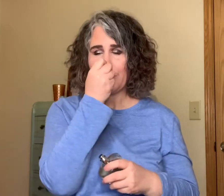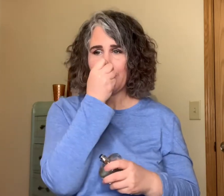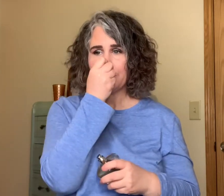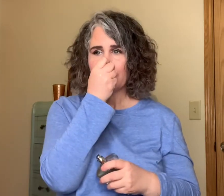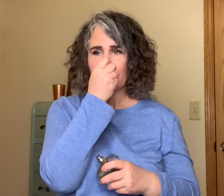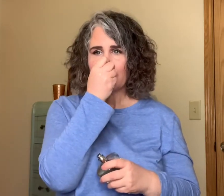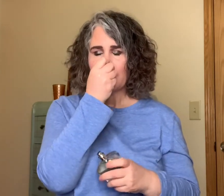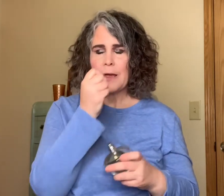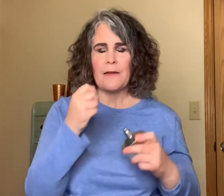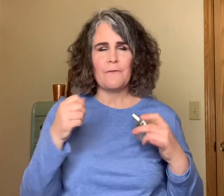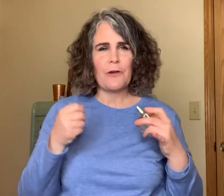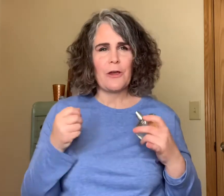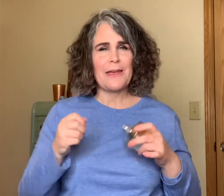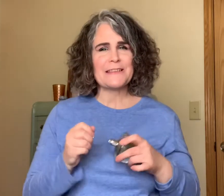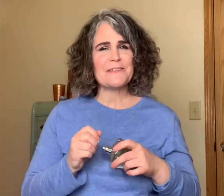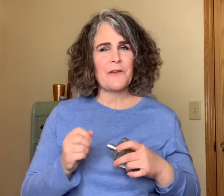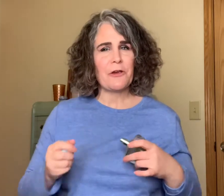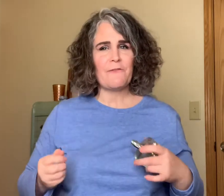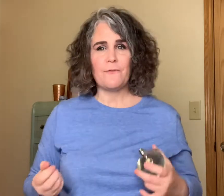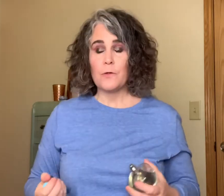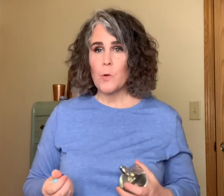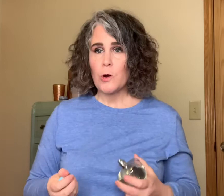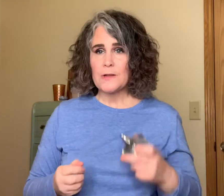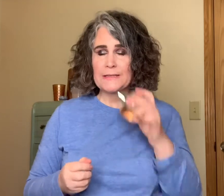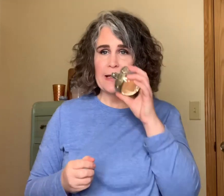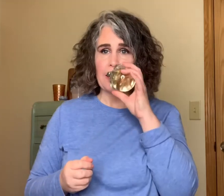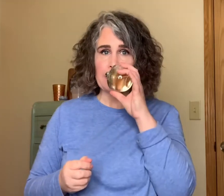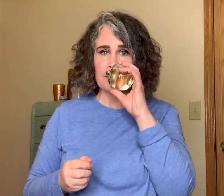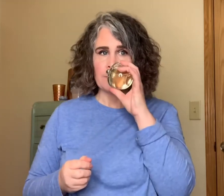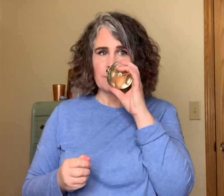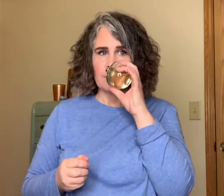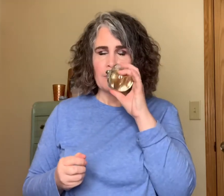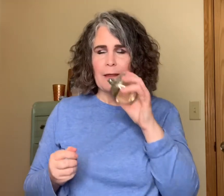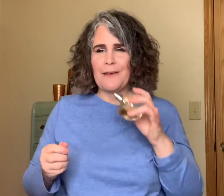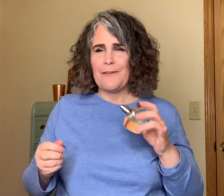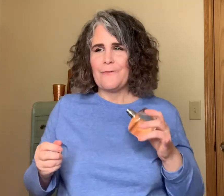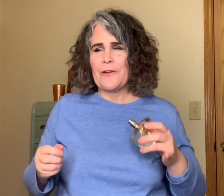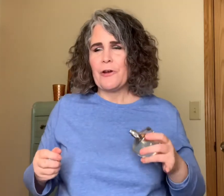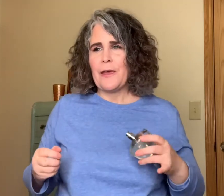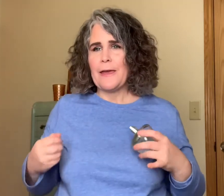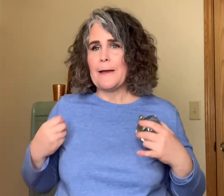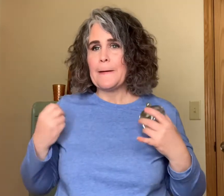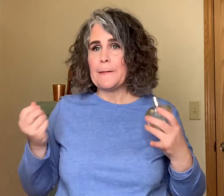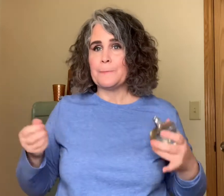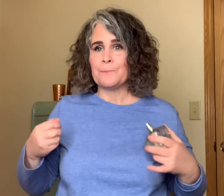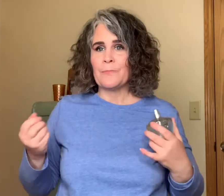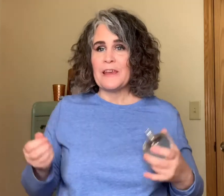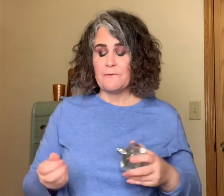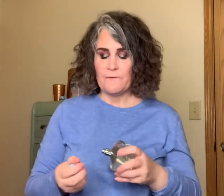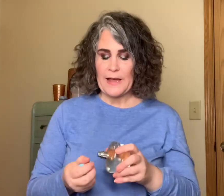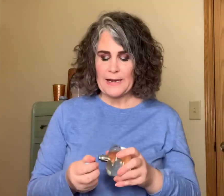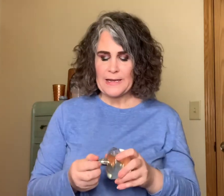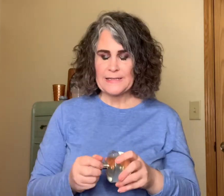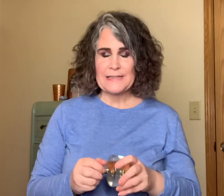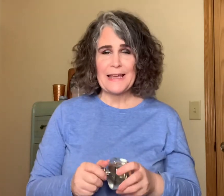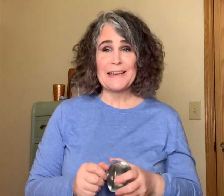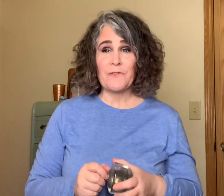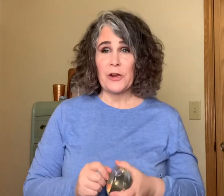very it's a very floral scent very um inviting scent very